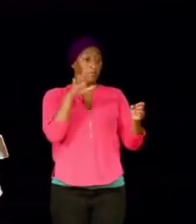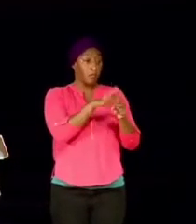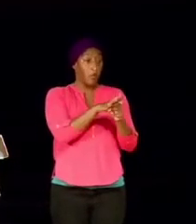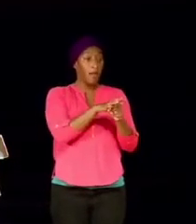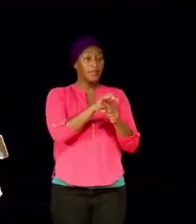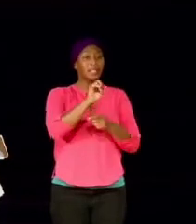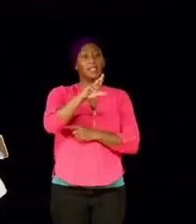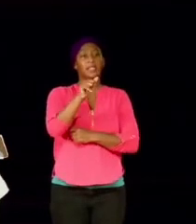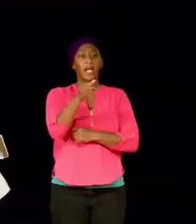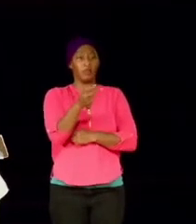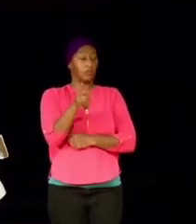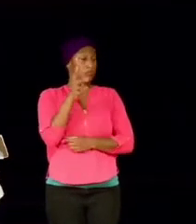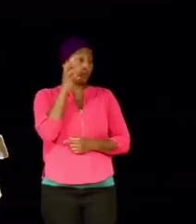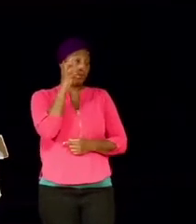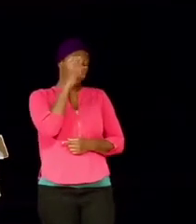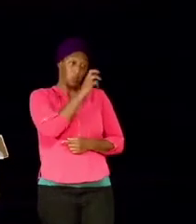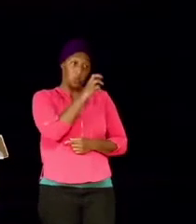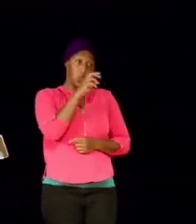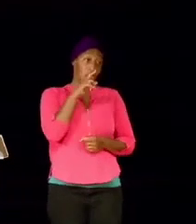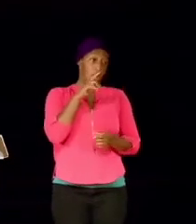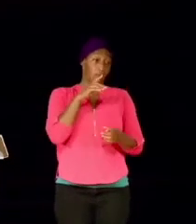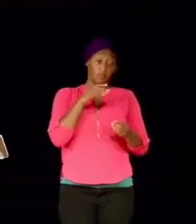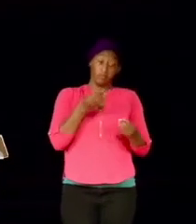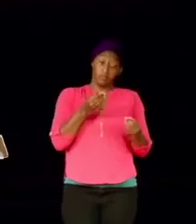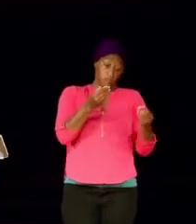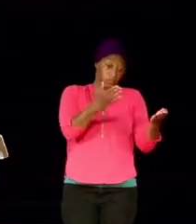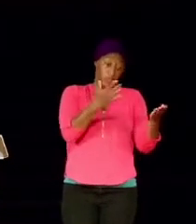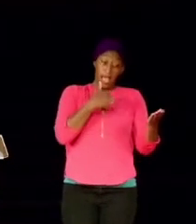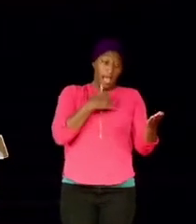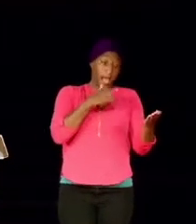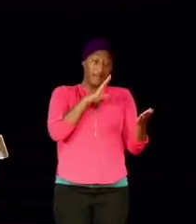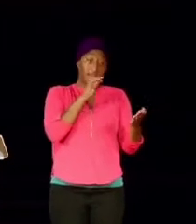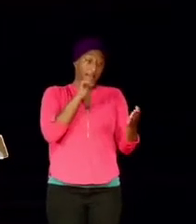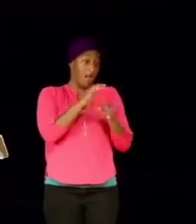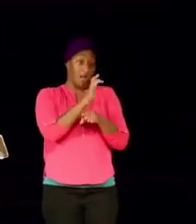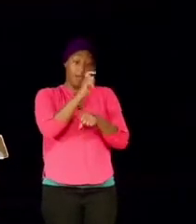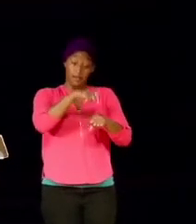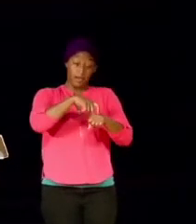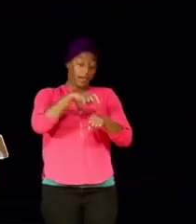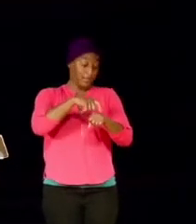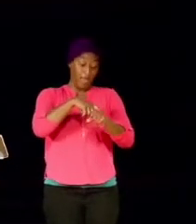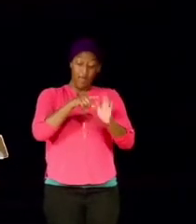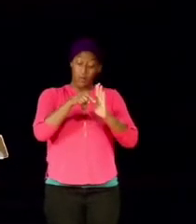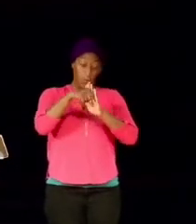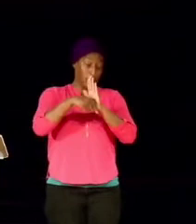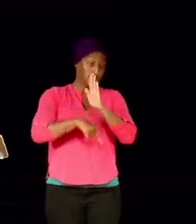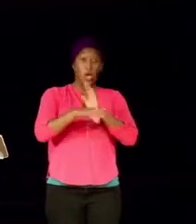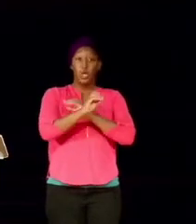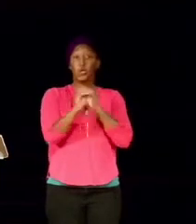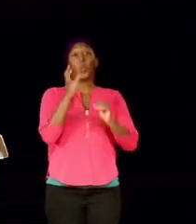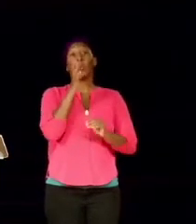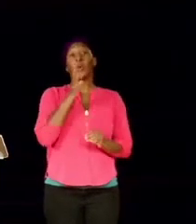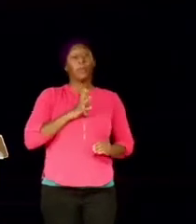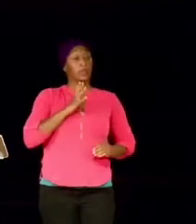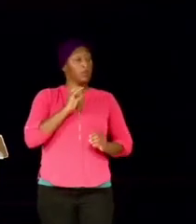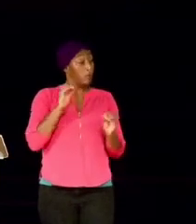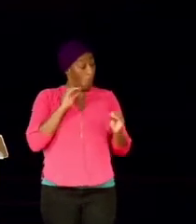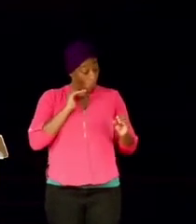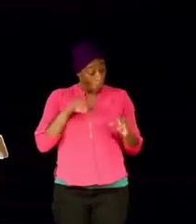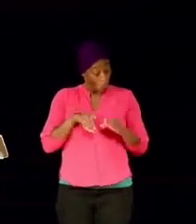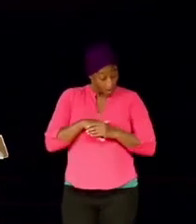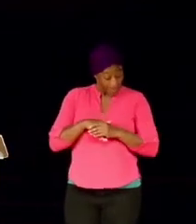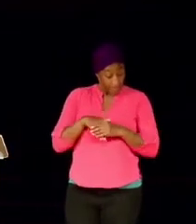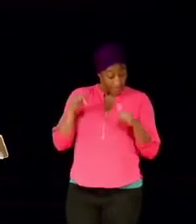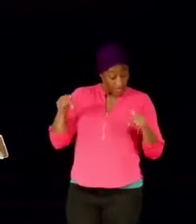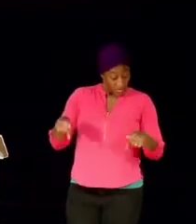made a wild suggestion. I ain't got time to go into it. I don't think no wife or no woman in the